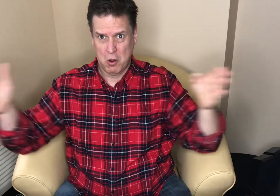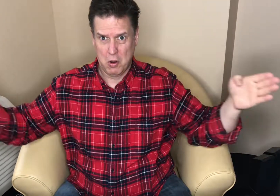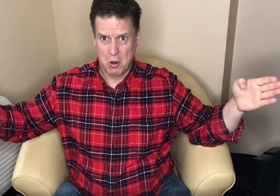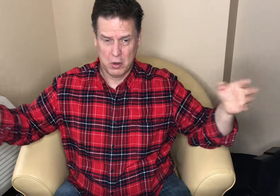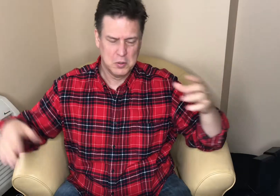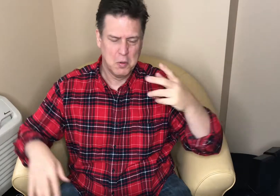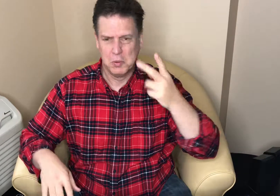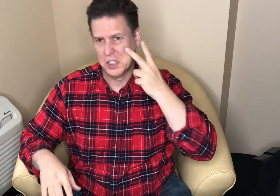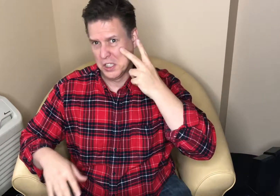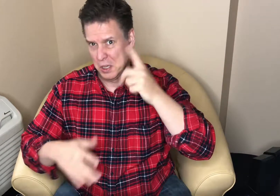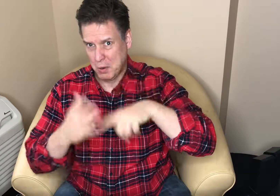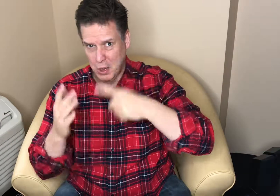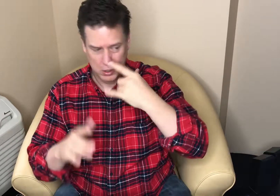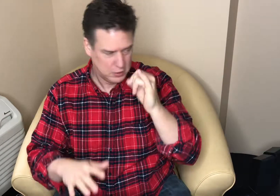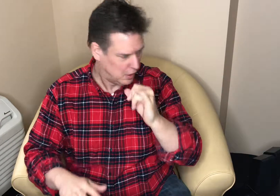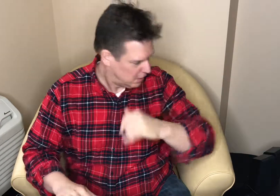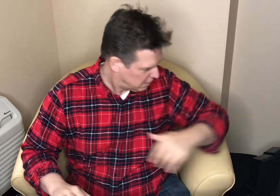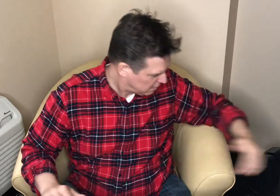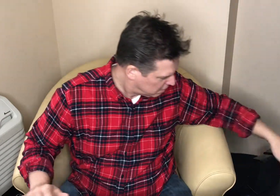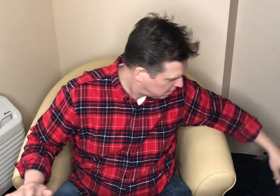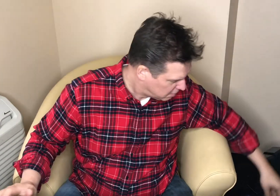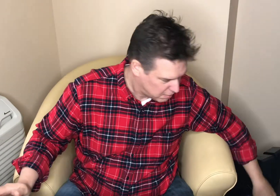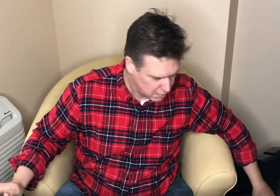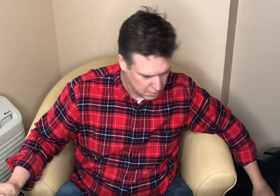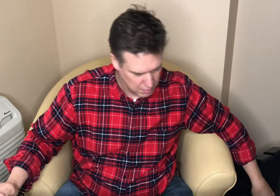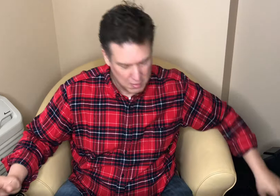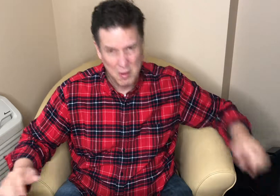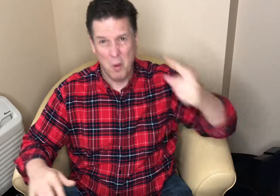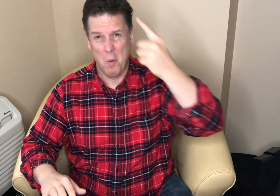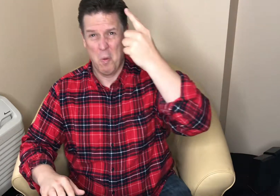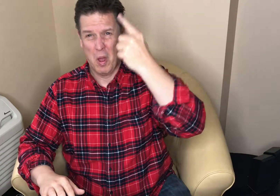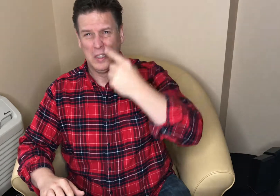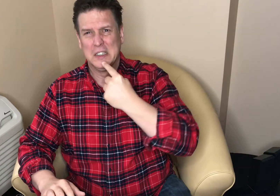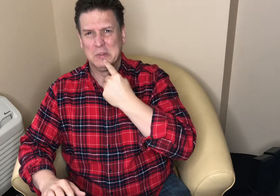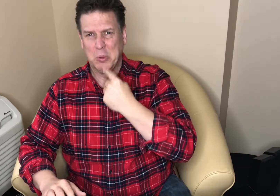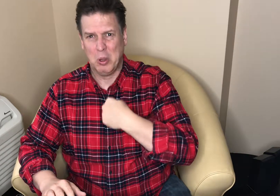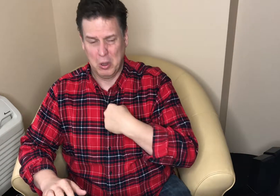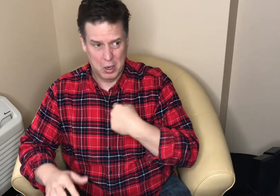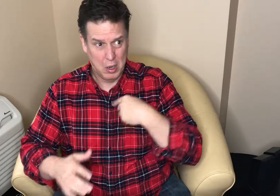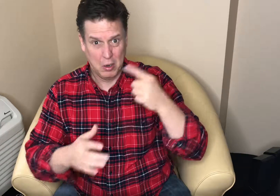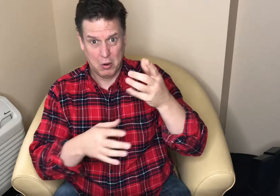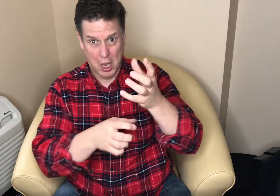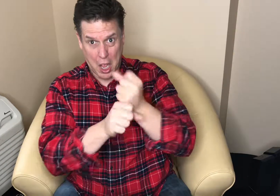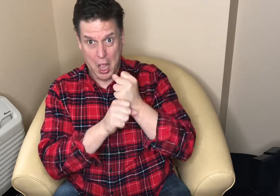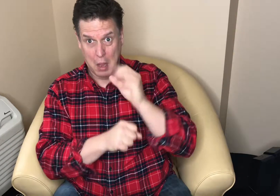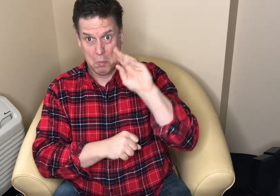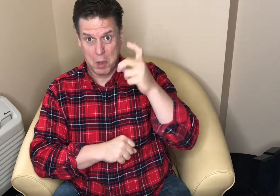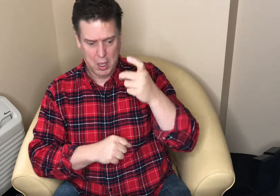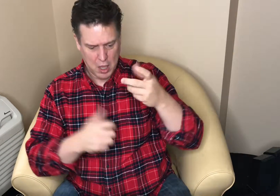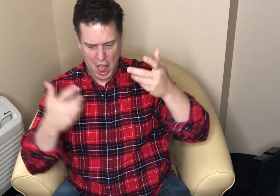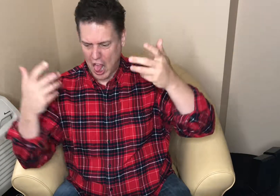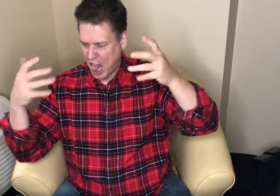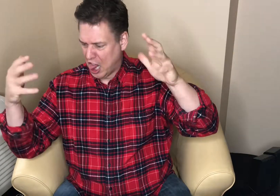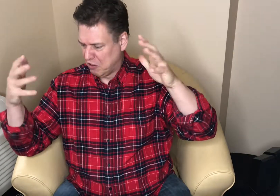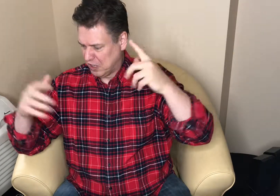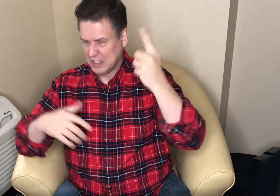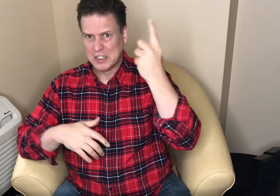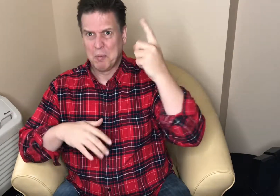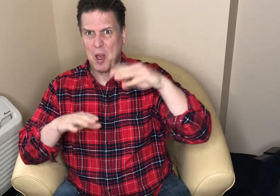that's what the art is inside it one thing I was a little disappointed about is that the